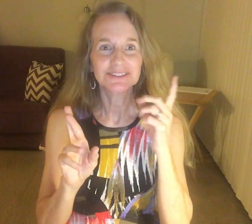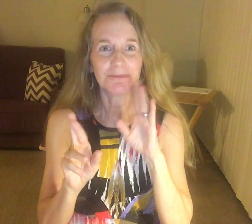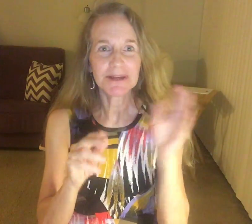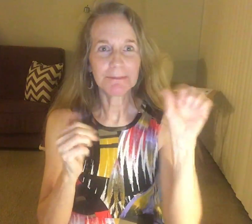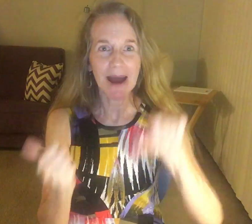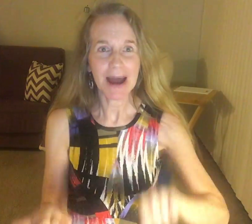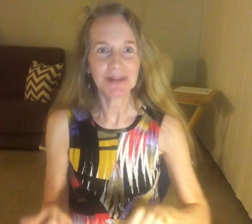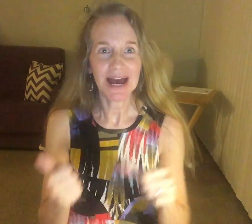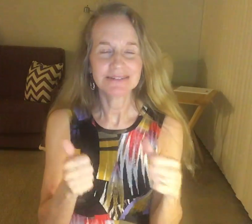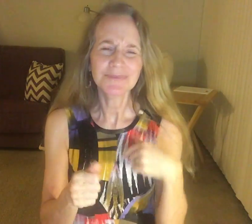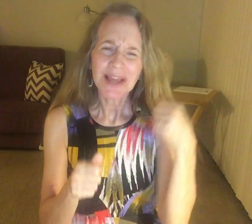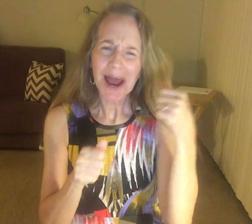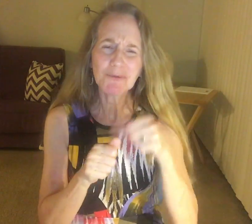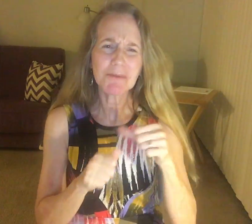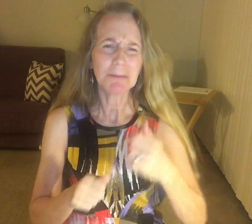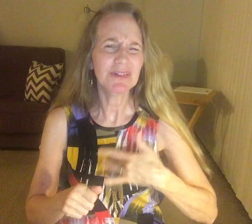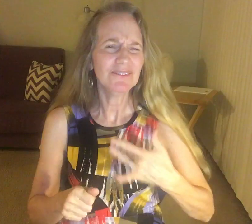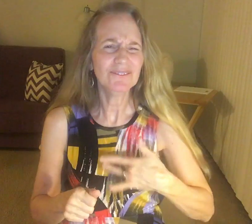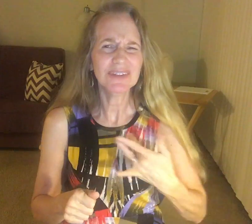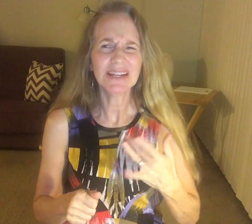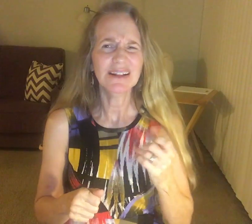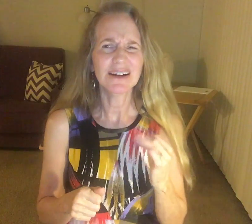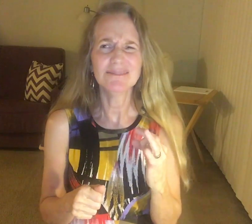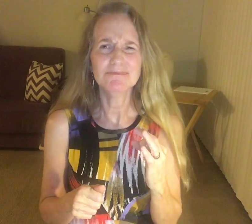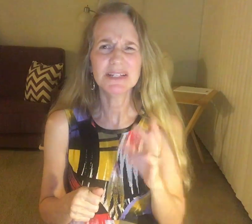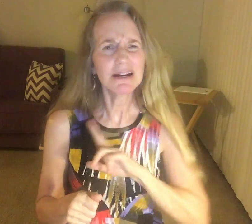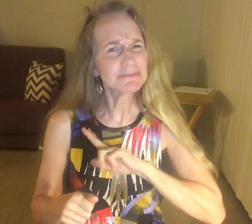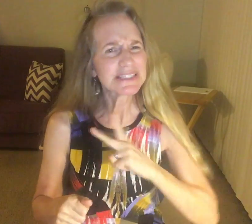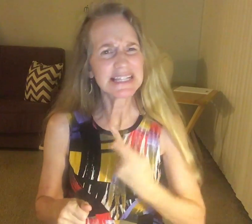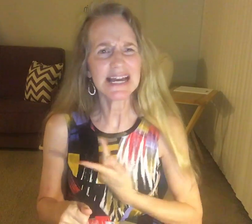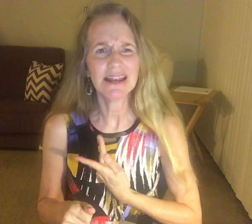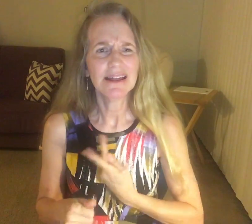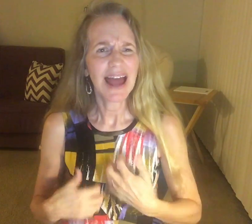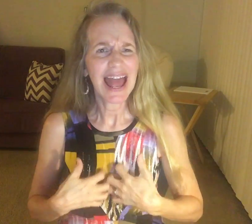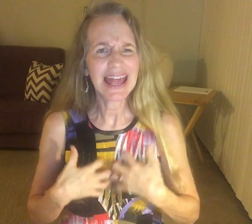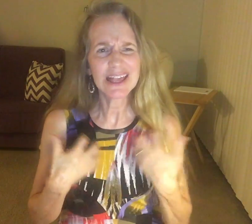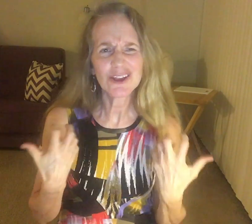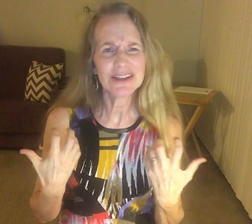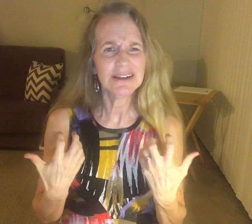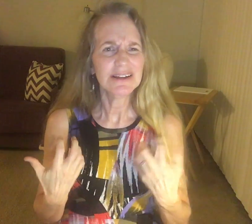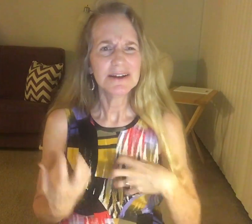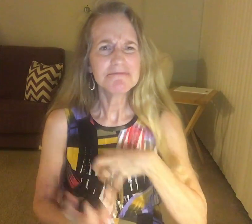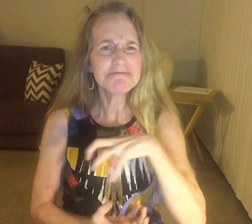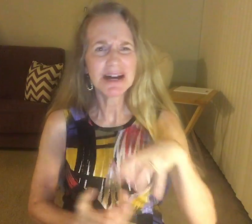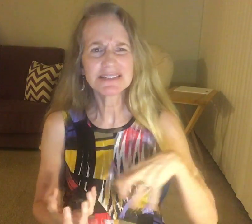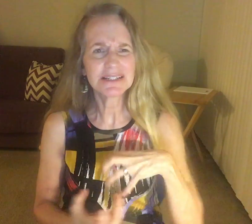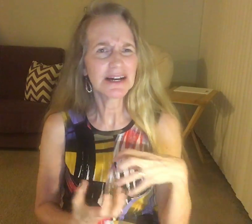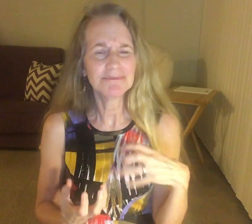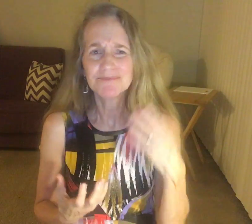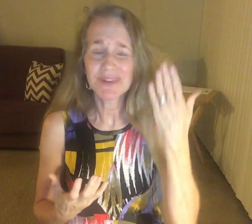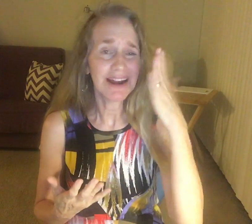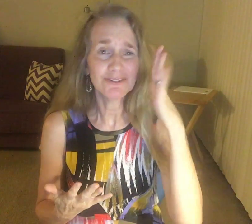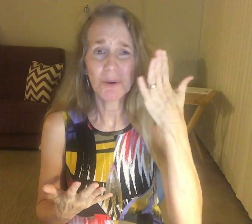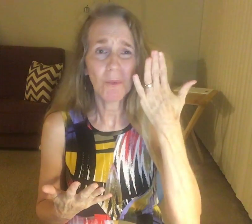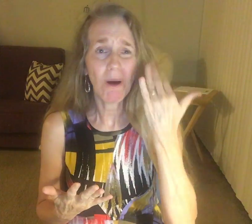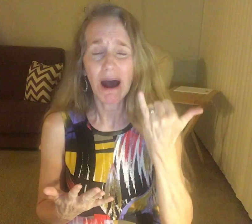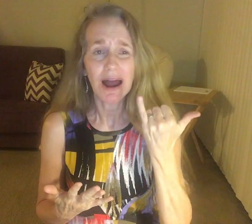to be baptized. I remember to be, um, be upset, taking to look up. I don't know why.